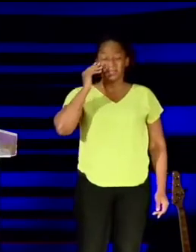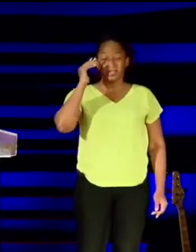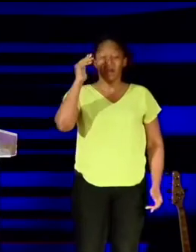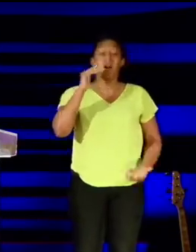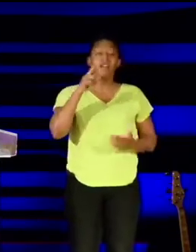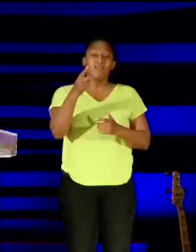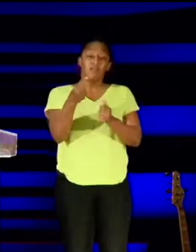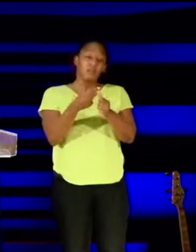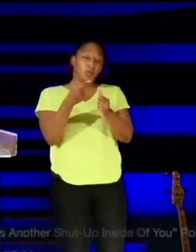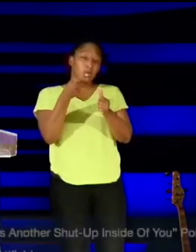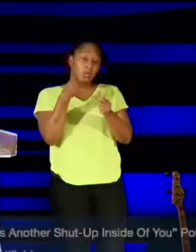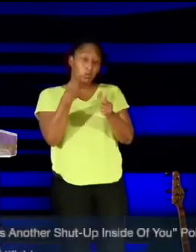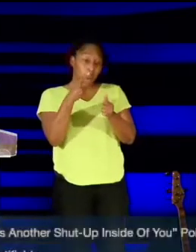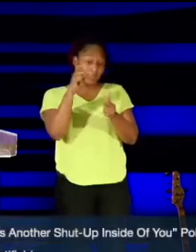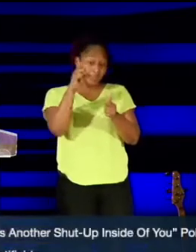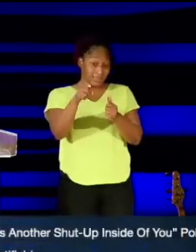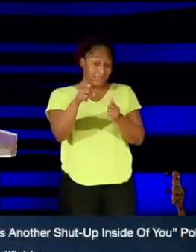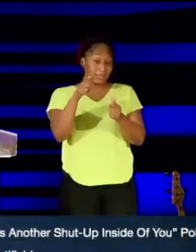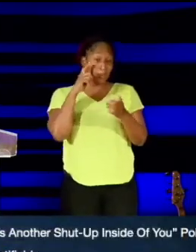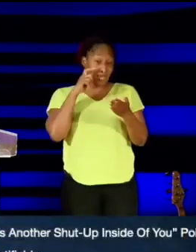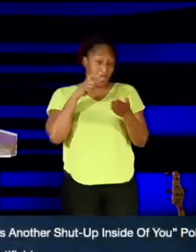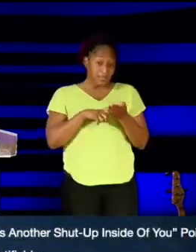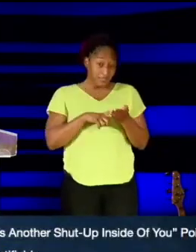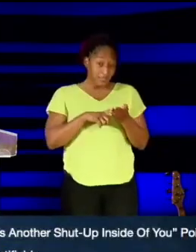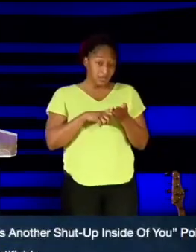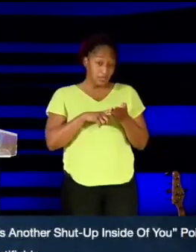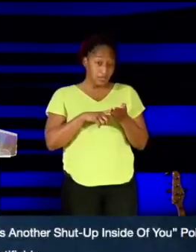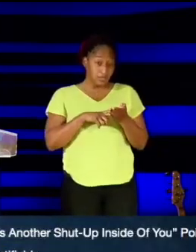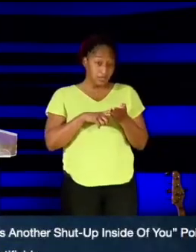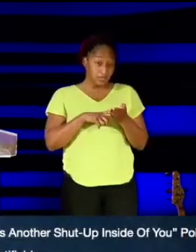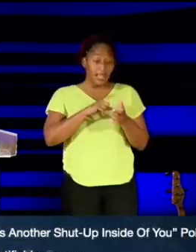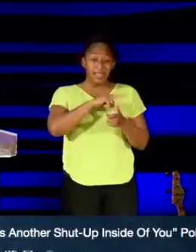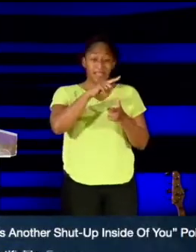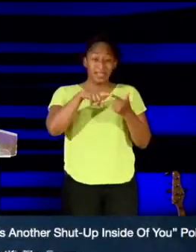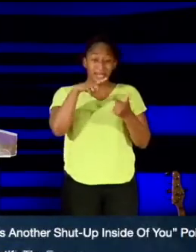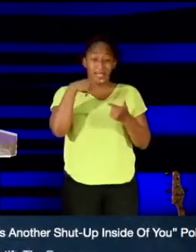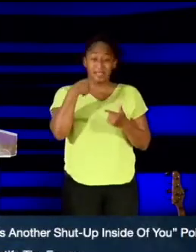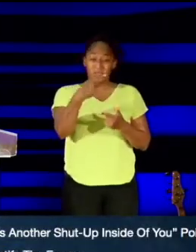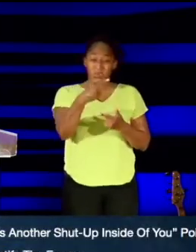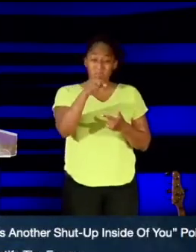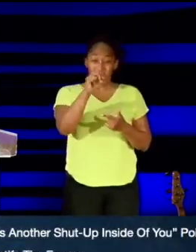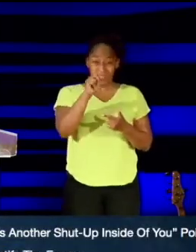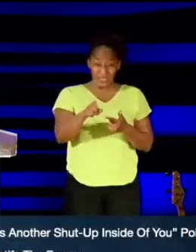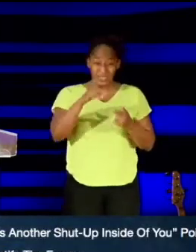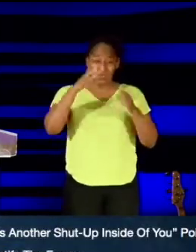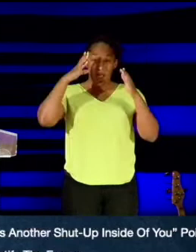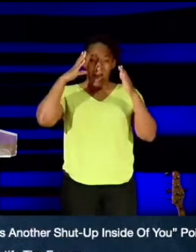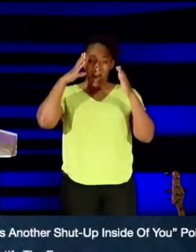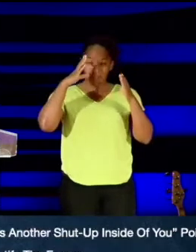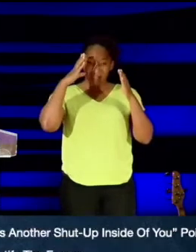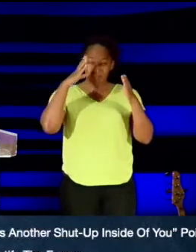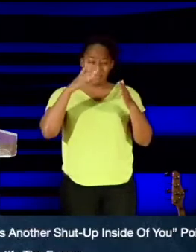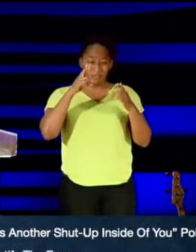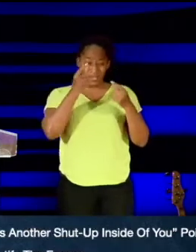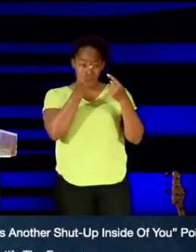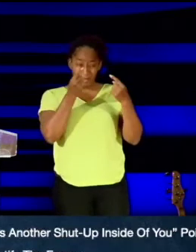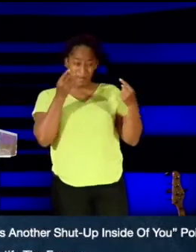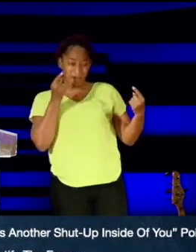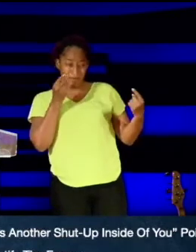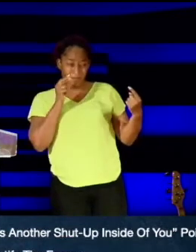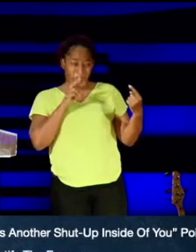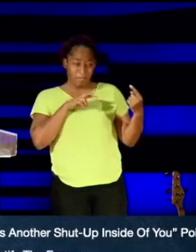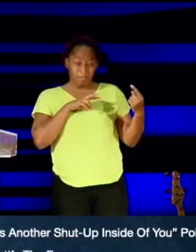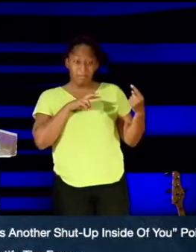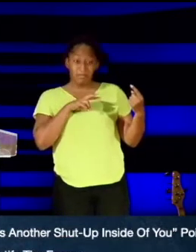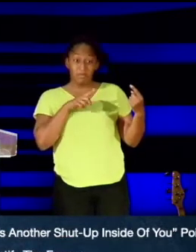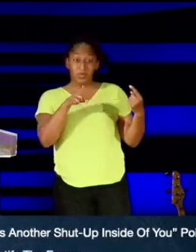I told you, you need to be identifiable. Then I told you, you've got to identify the enemy. And my last point is, I